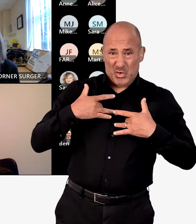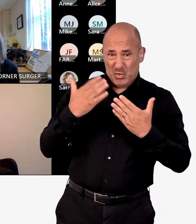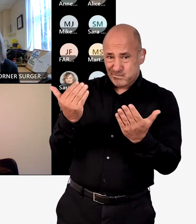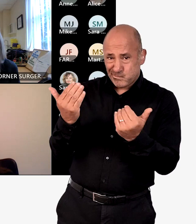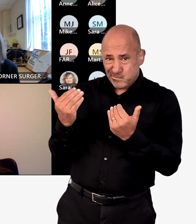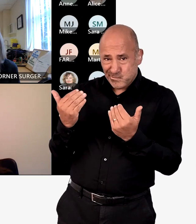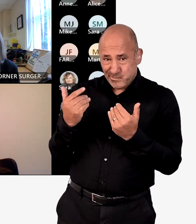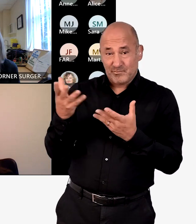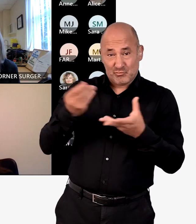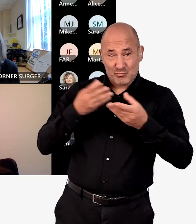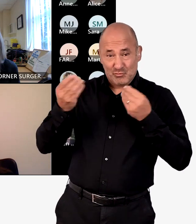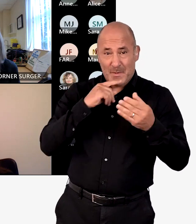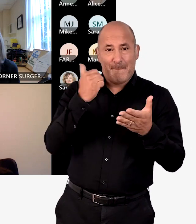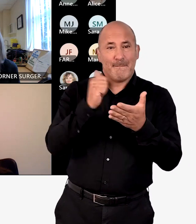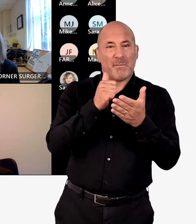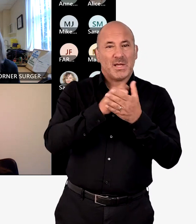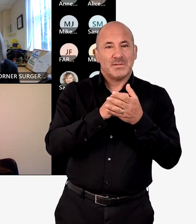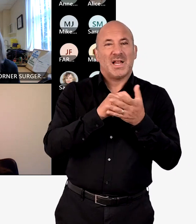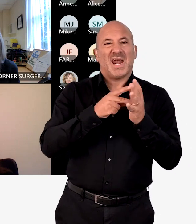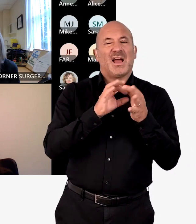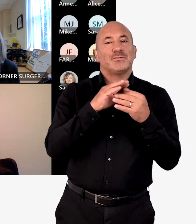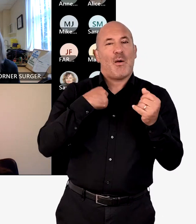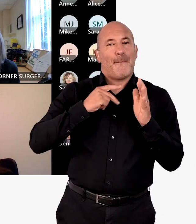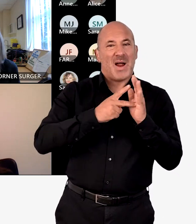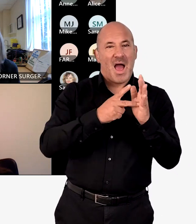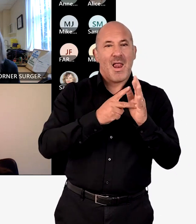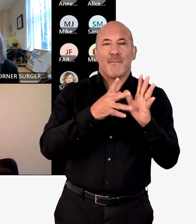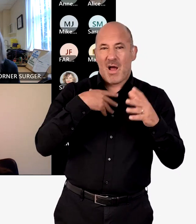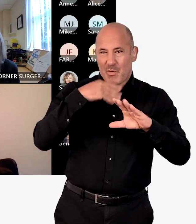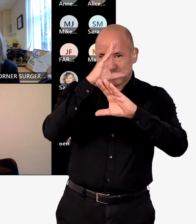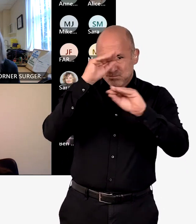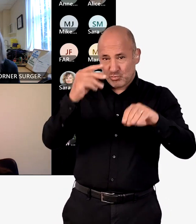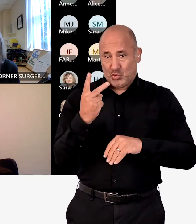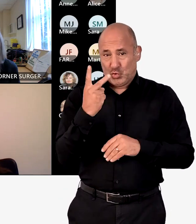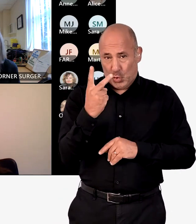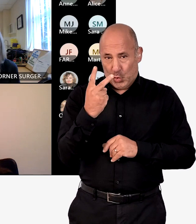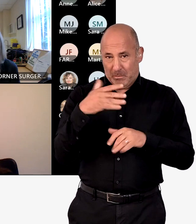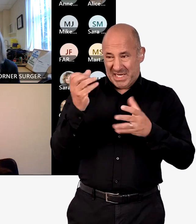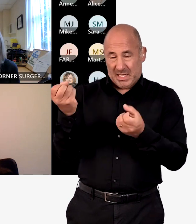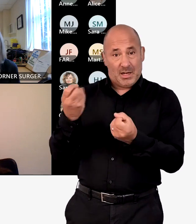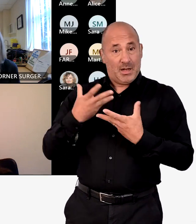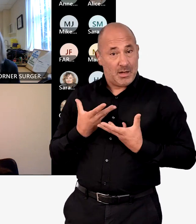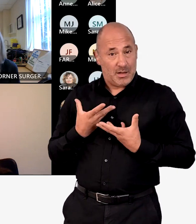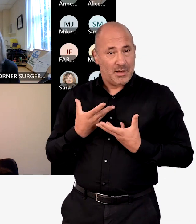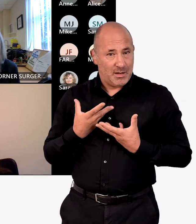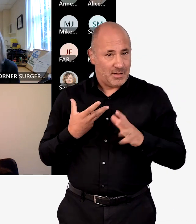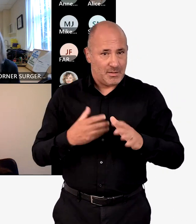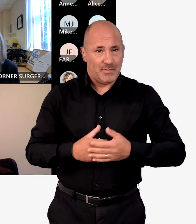their opinion on that. And we will, as we get those through, publish those as part of the plan. But I just wanted to give you two examples or two